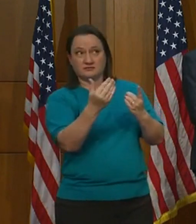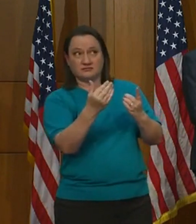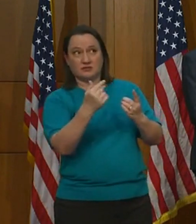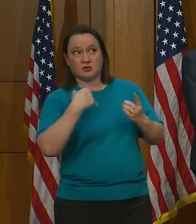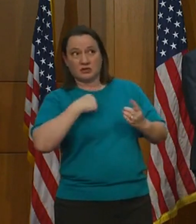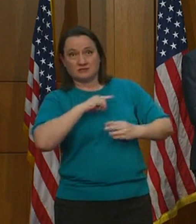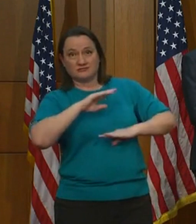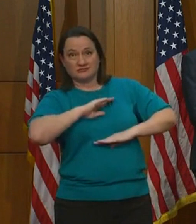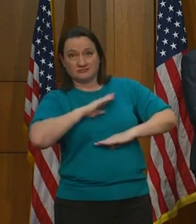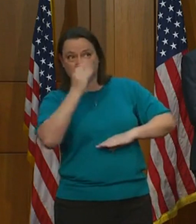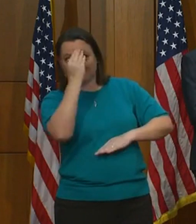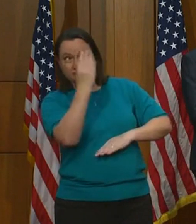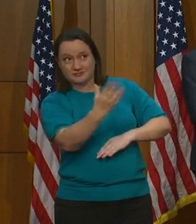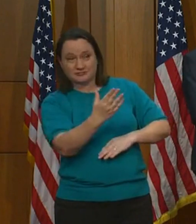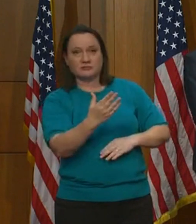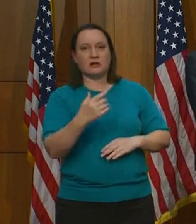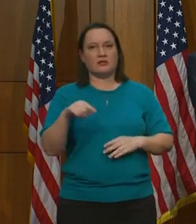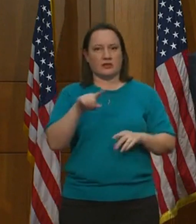aware of that.